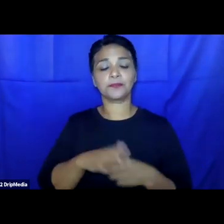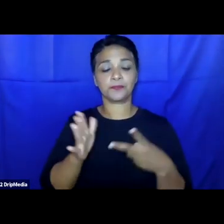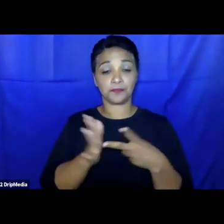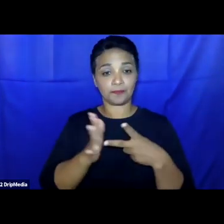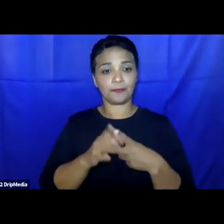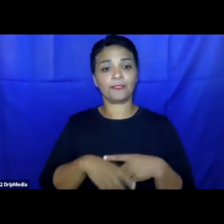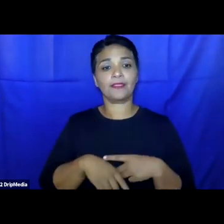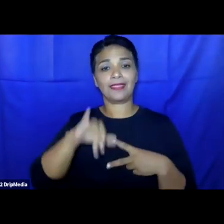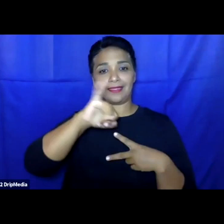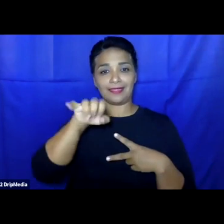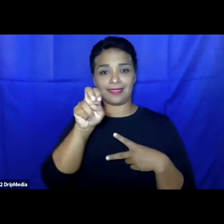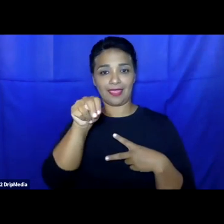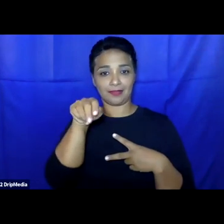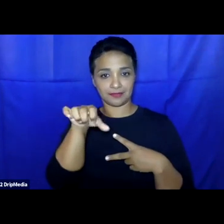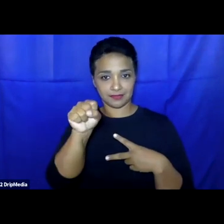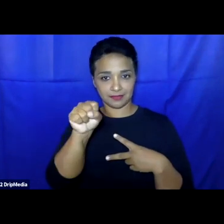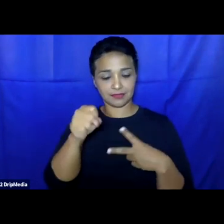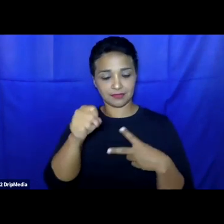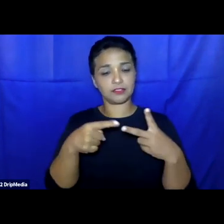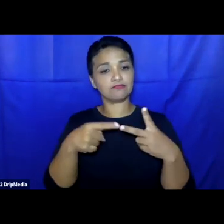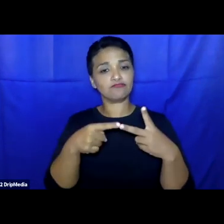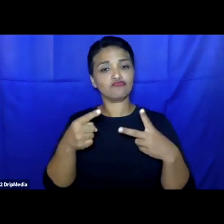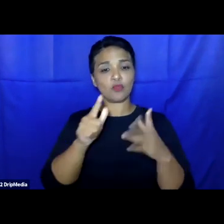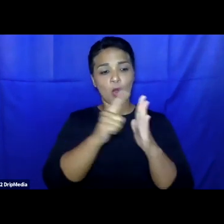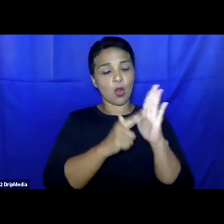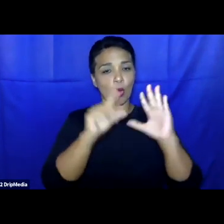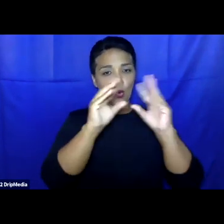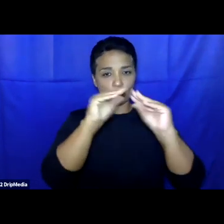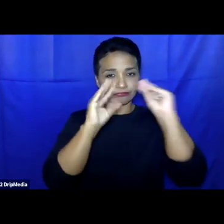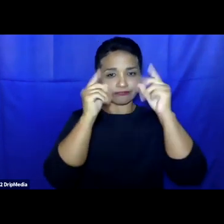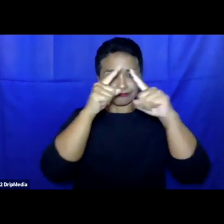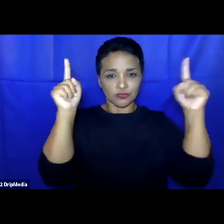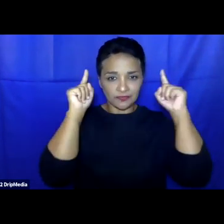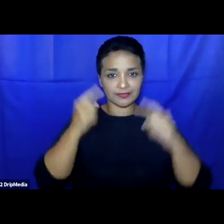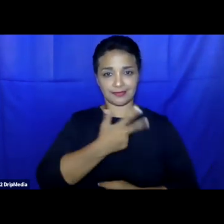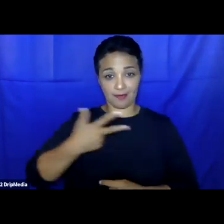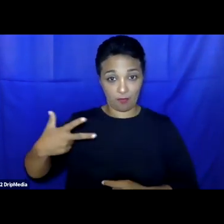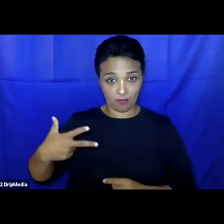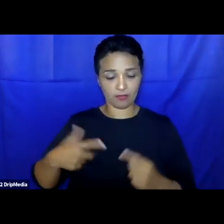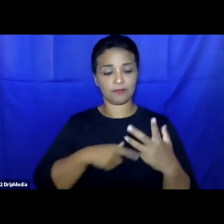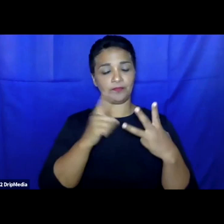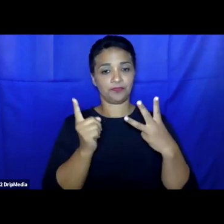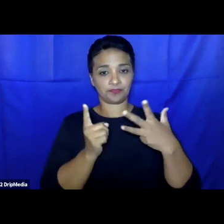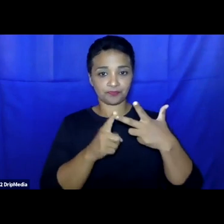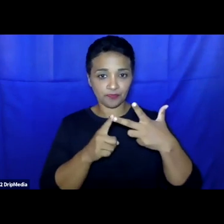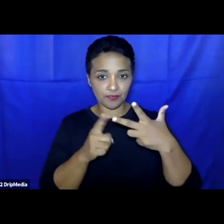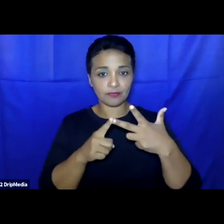-Hansen, professor of law at OROS University in Denmark. Our third speakers will then be Audrey Macklin,